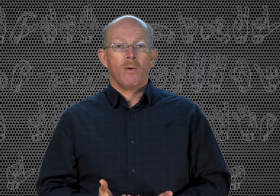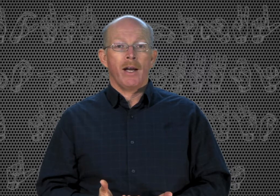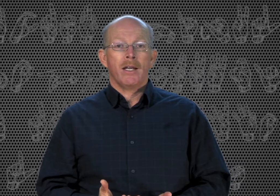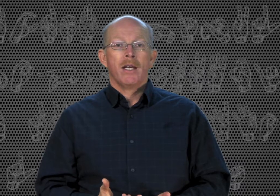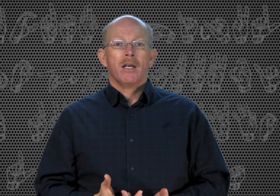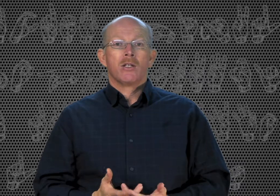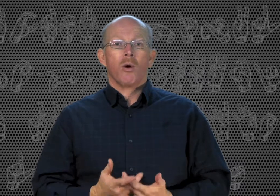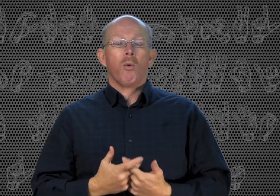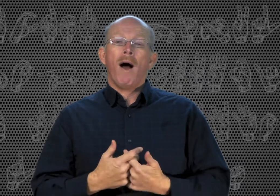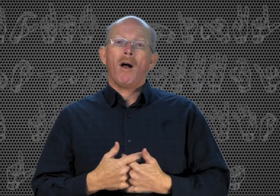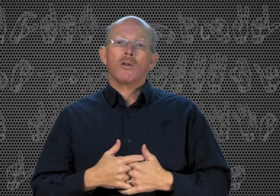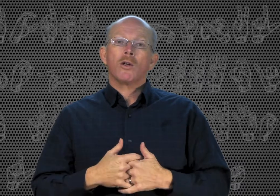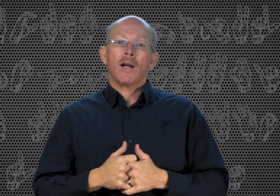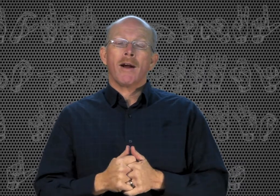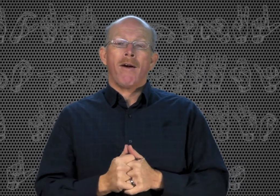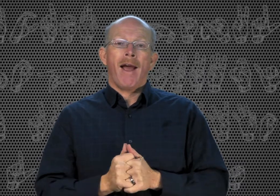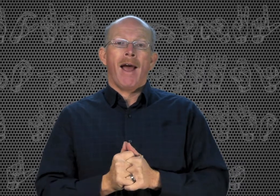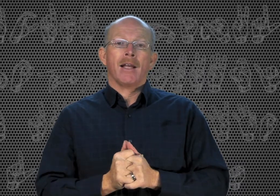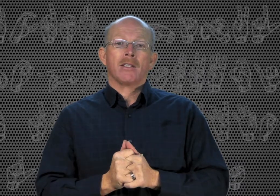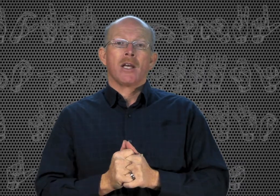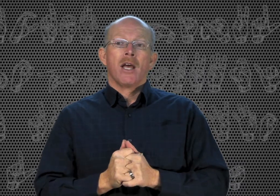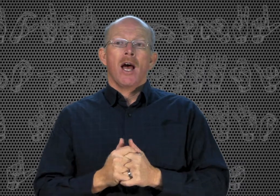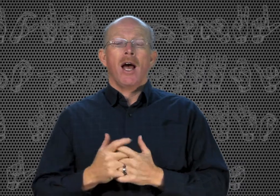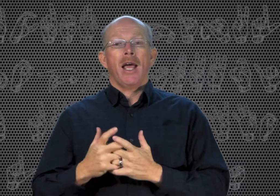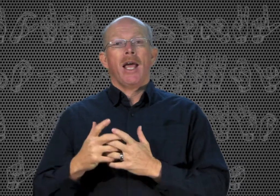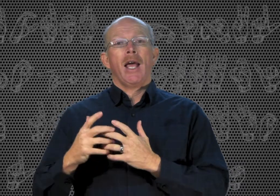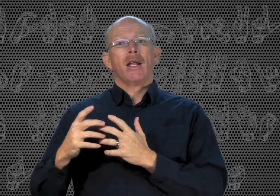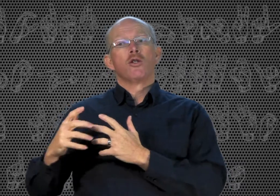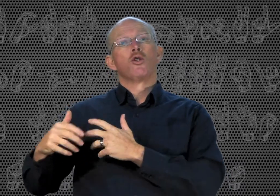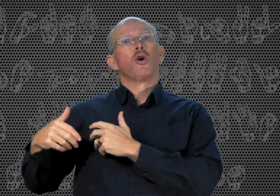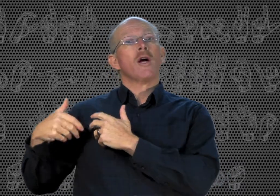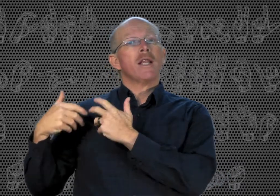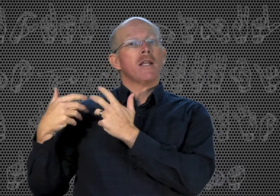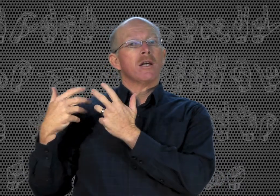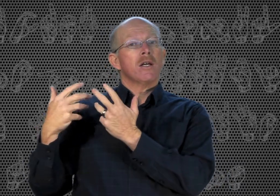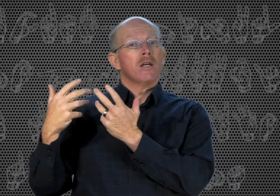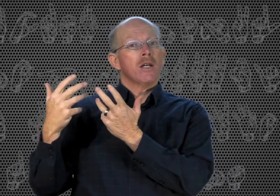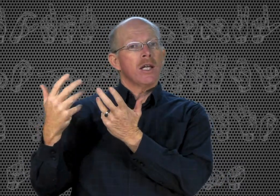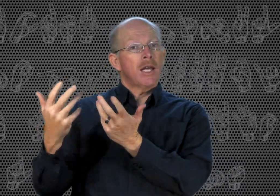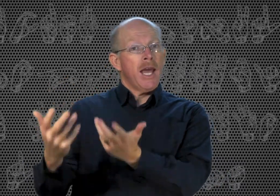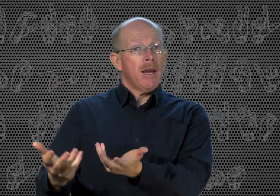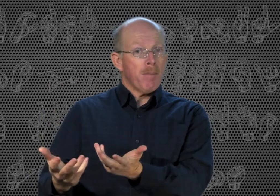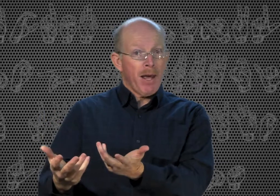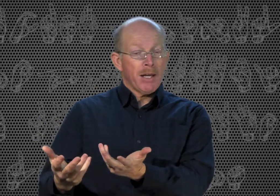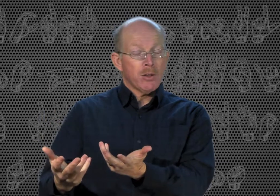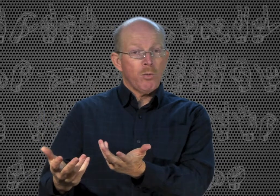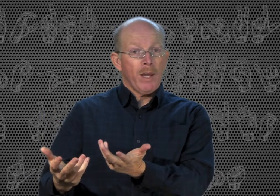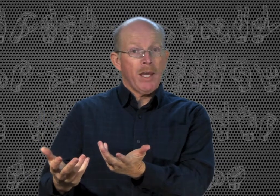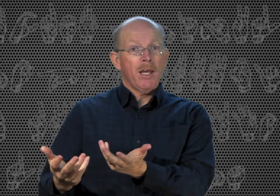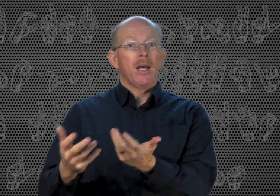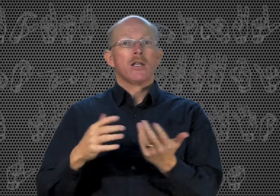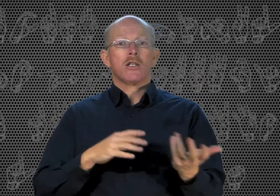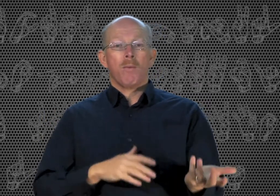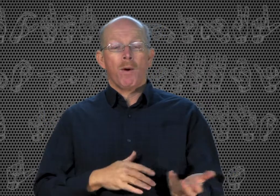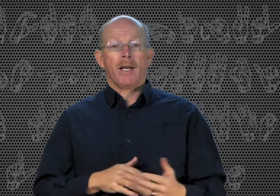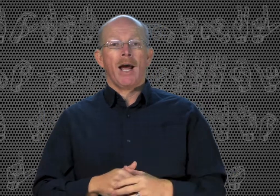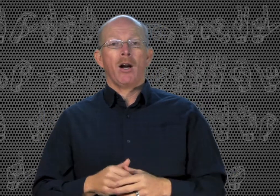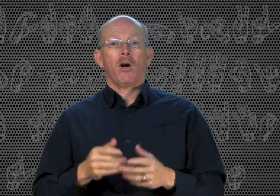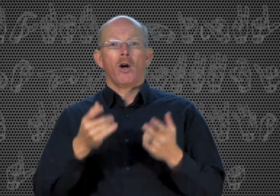it. So while, during, or as. During the game last week, someone got hurt.